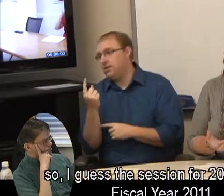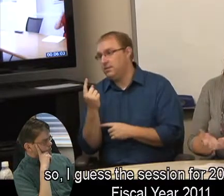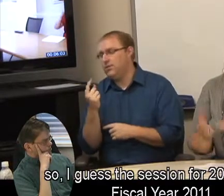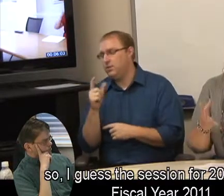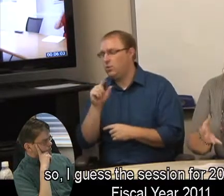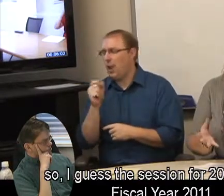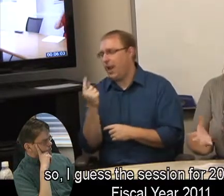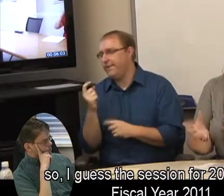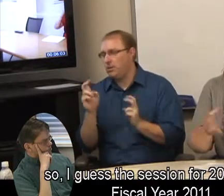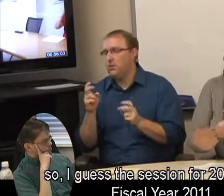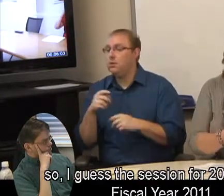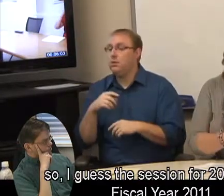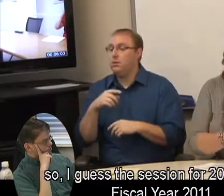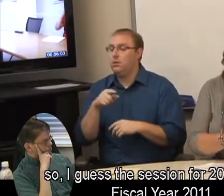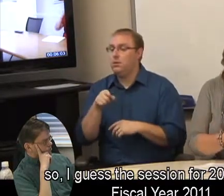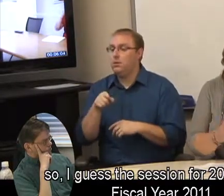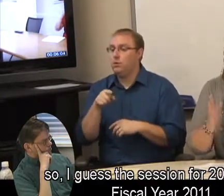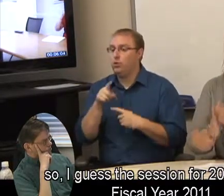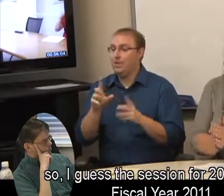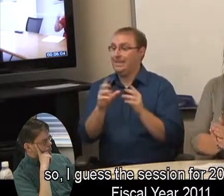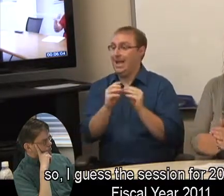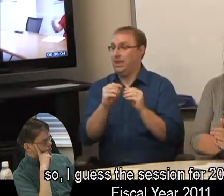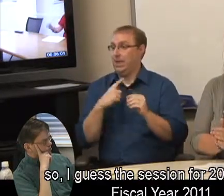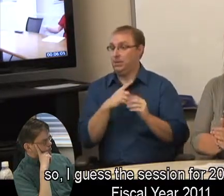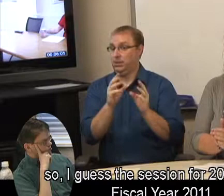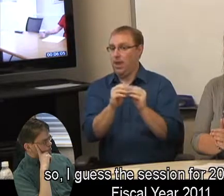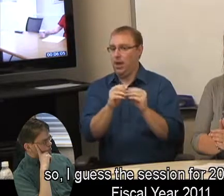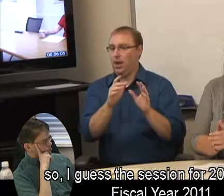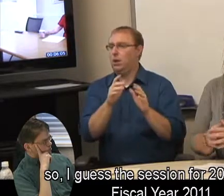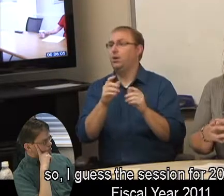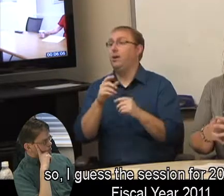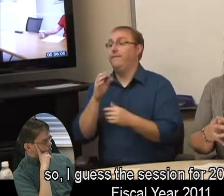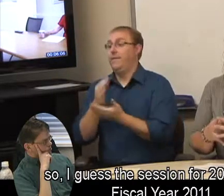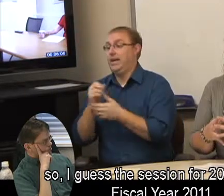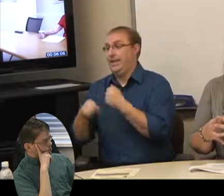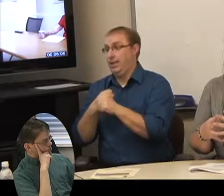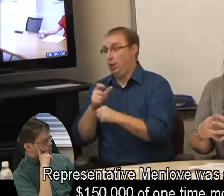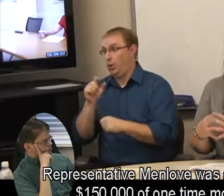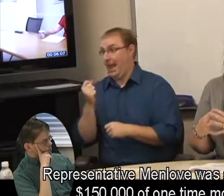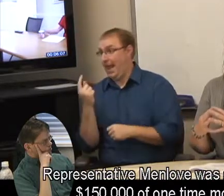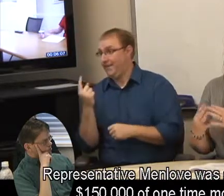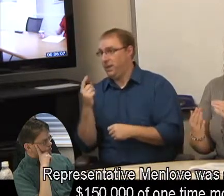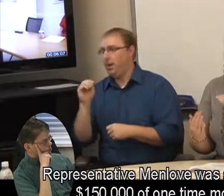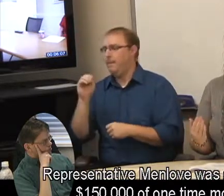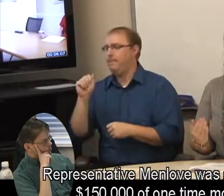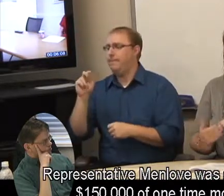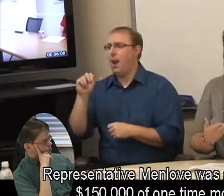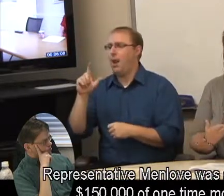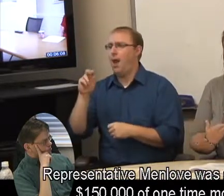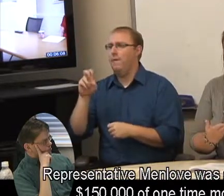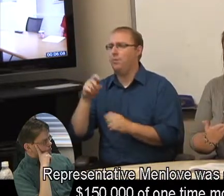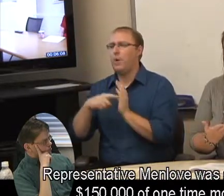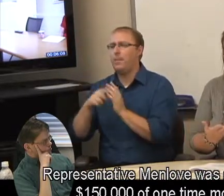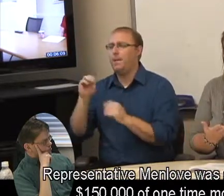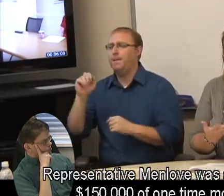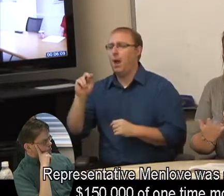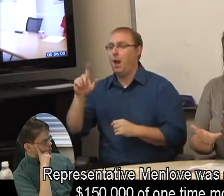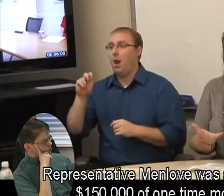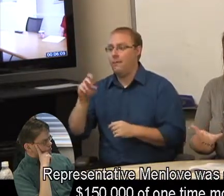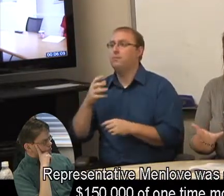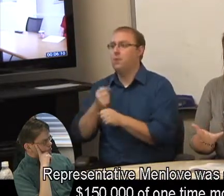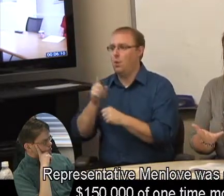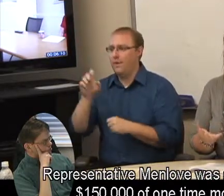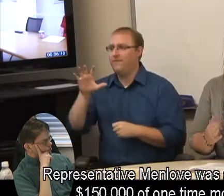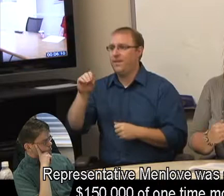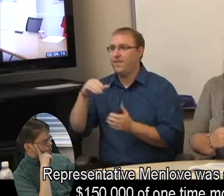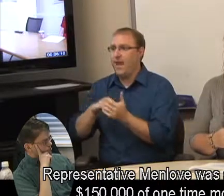so I guess in the session of 2010, but for fiscal year 2011, Representative Manla managed to get $150,000 of